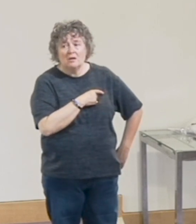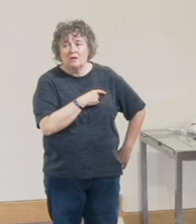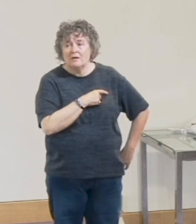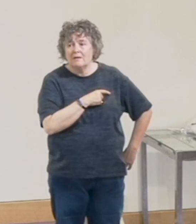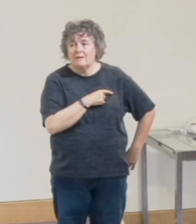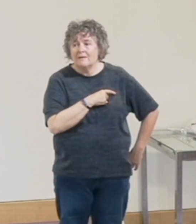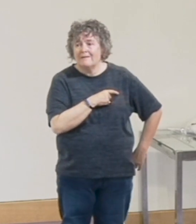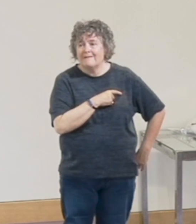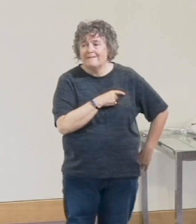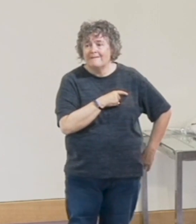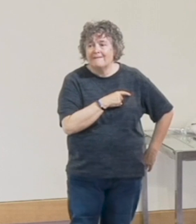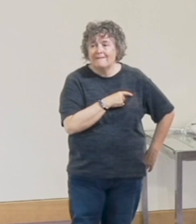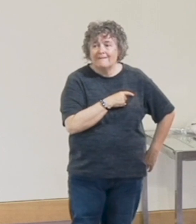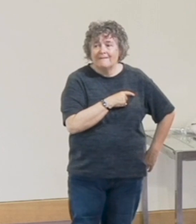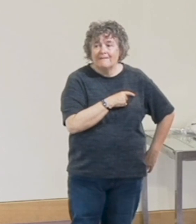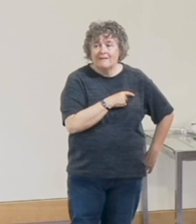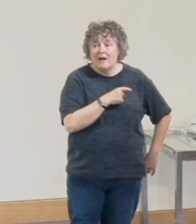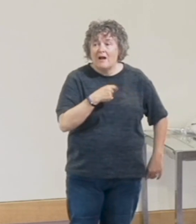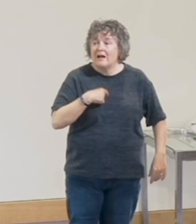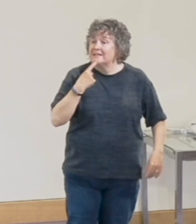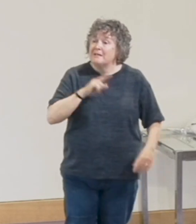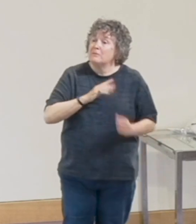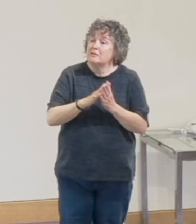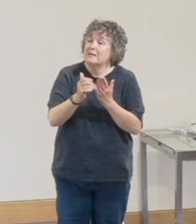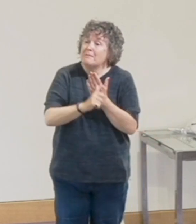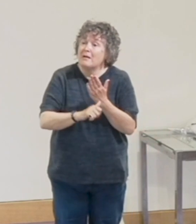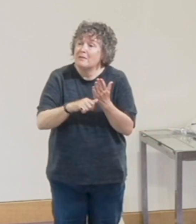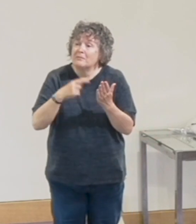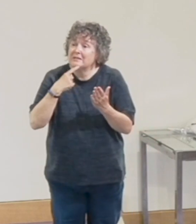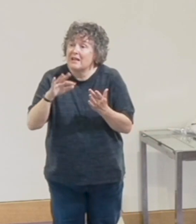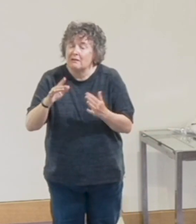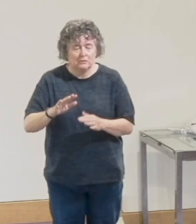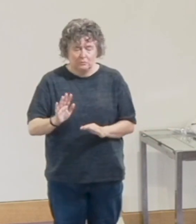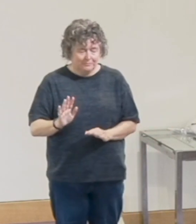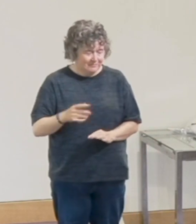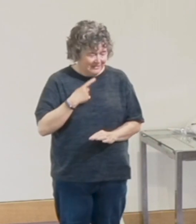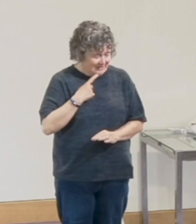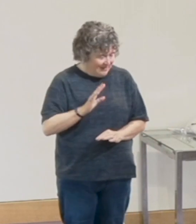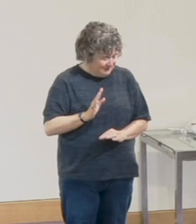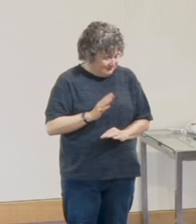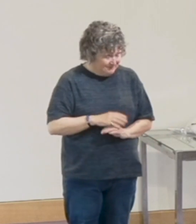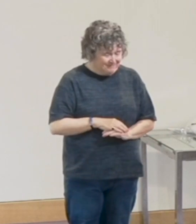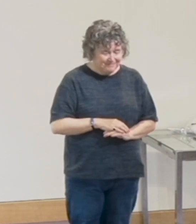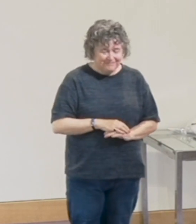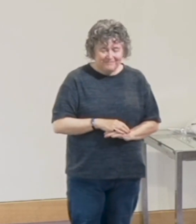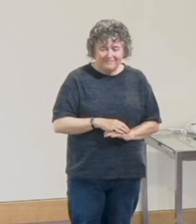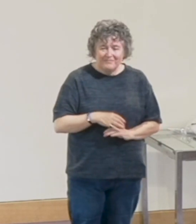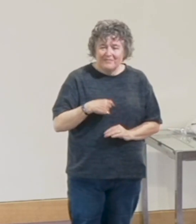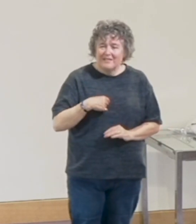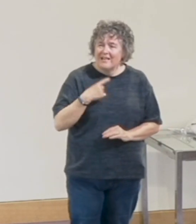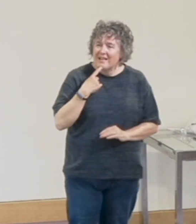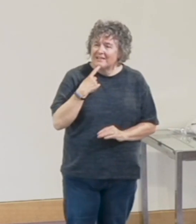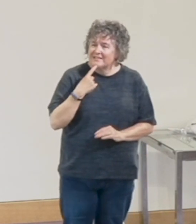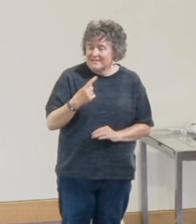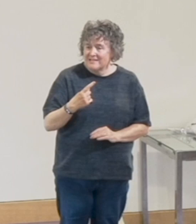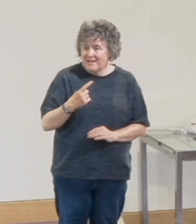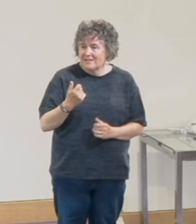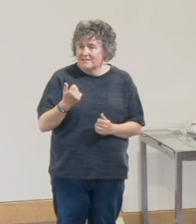I'd like to have said, because the Bible says do unto others, but I didn't. But I said something similar.